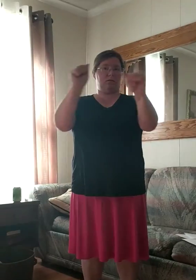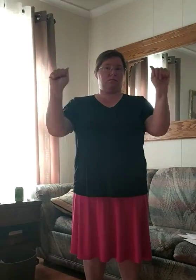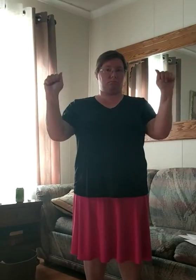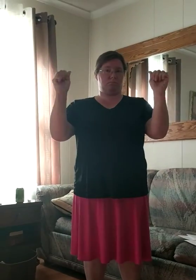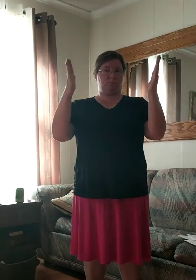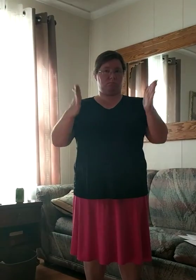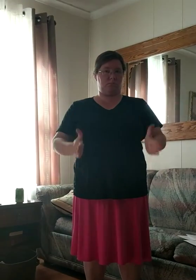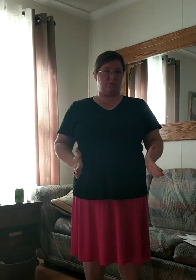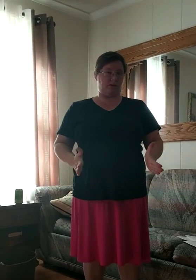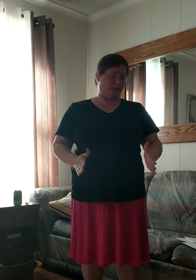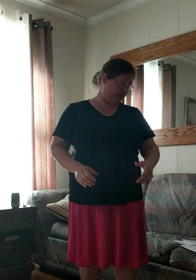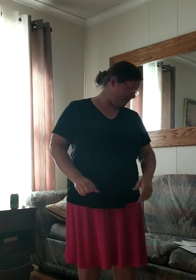Savior.